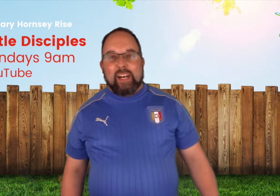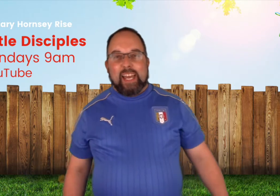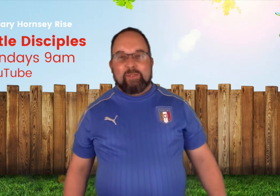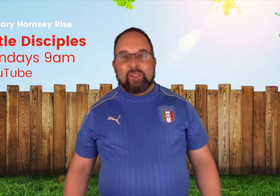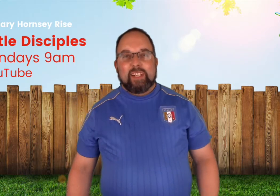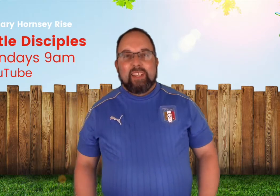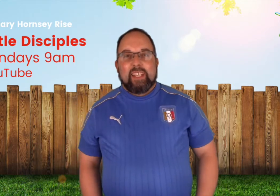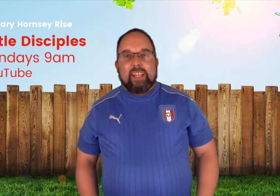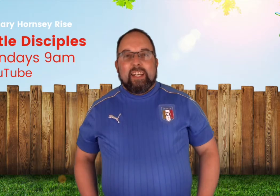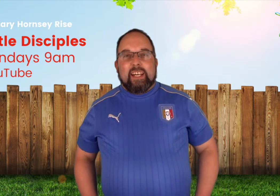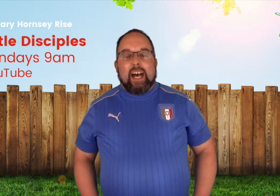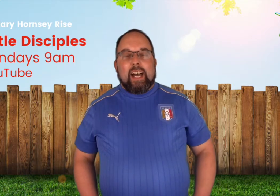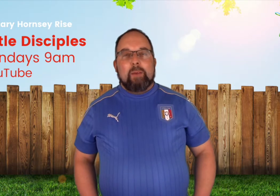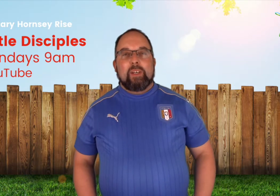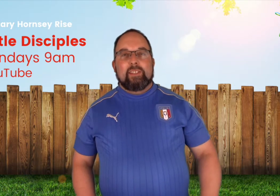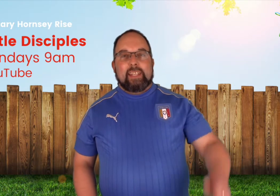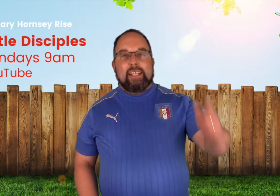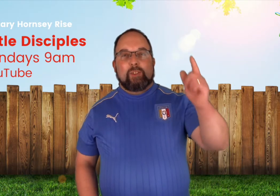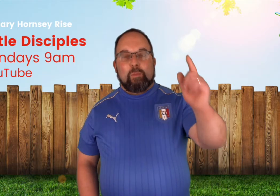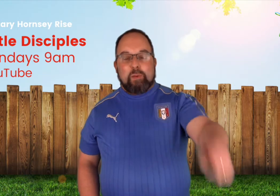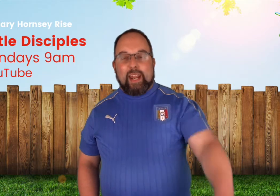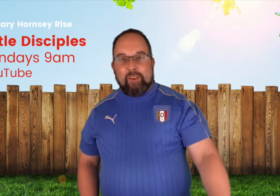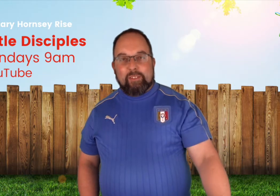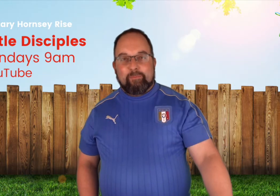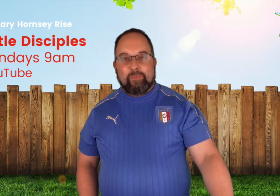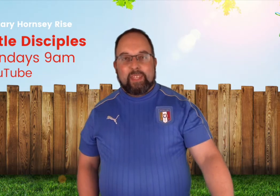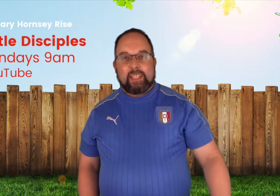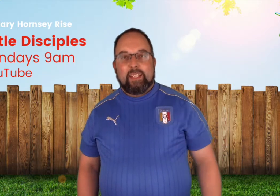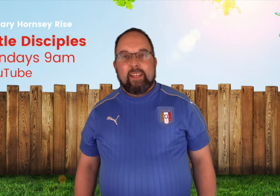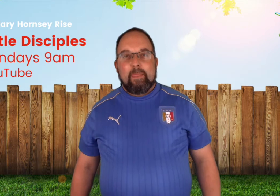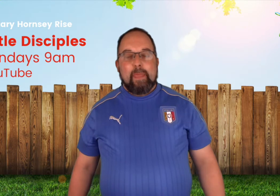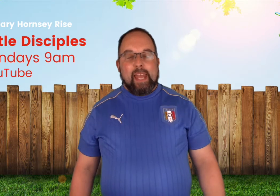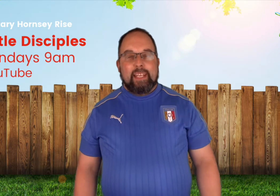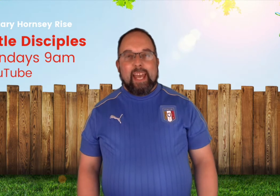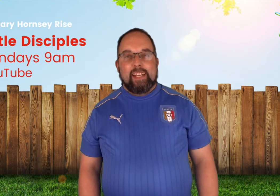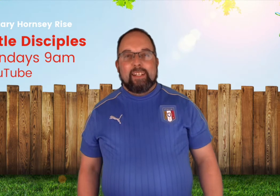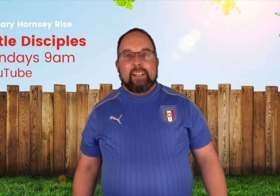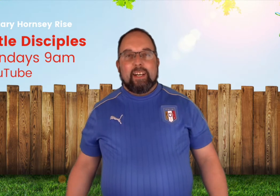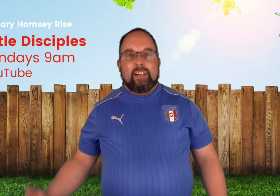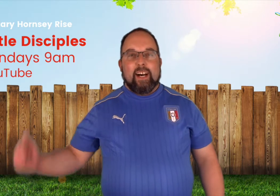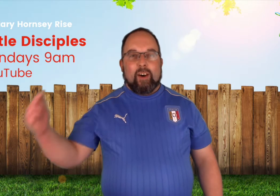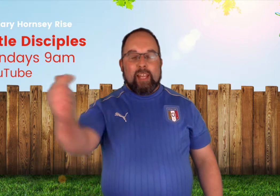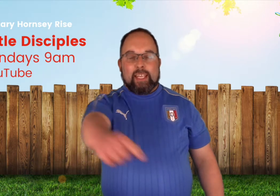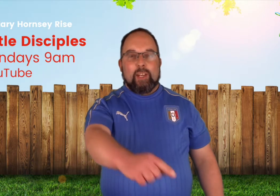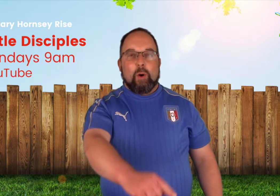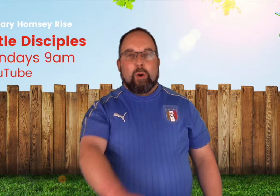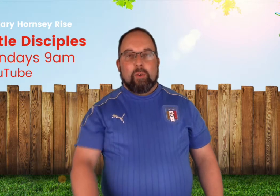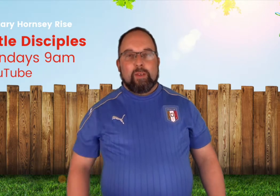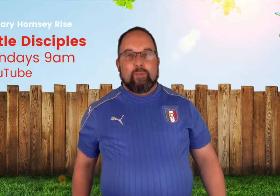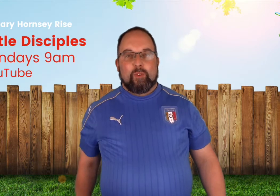i'm gonna say a little prayer and then i'll let you know what we're in for